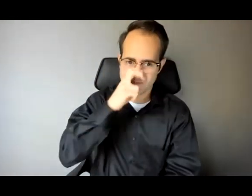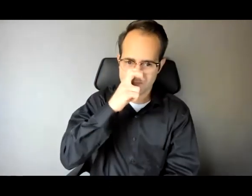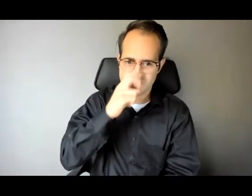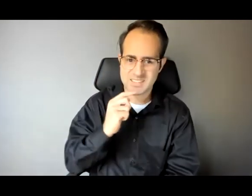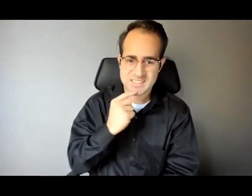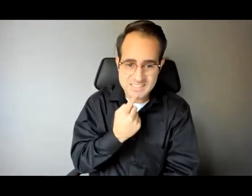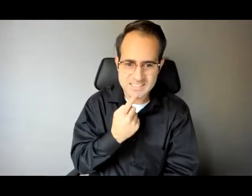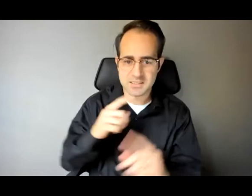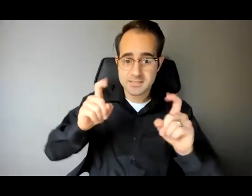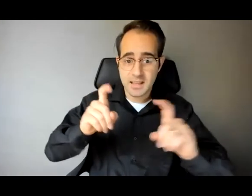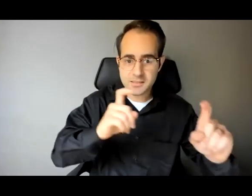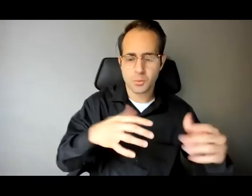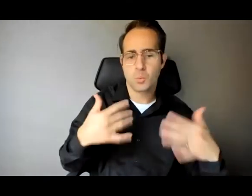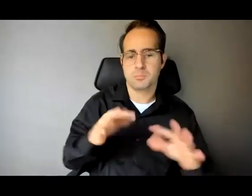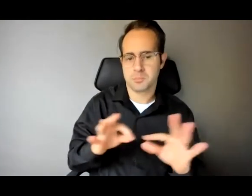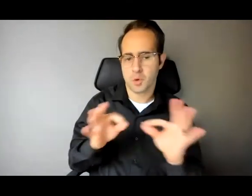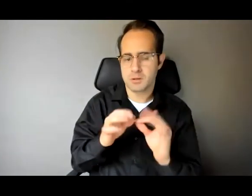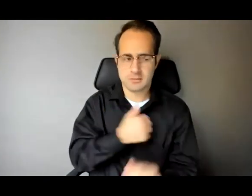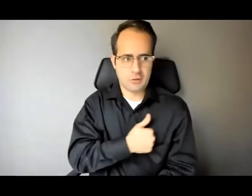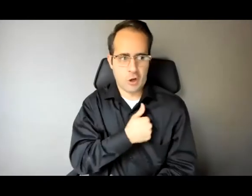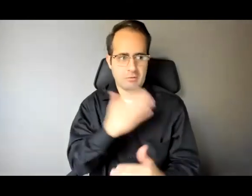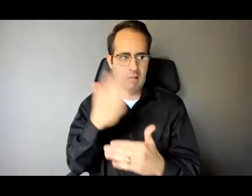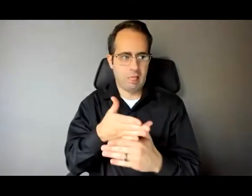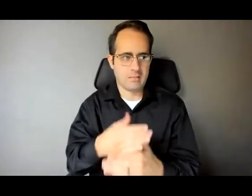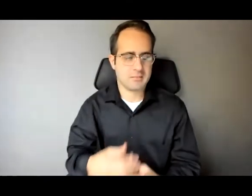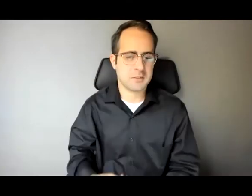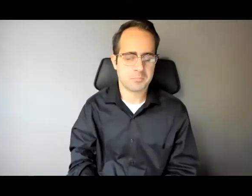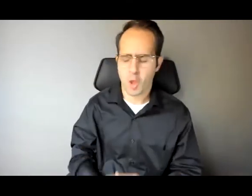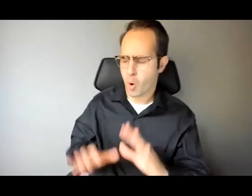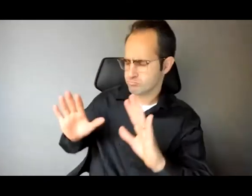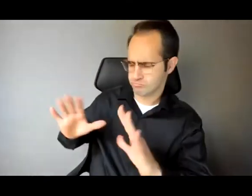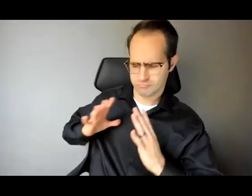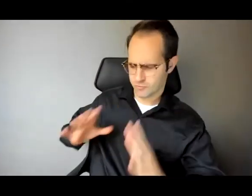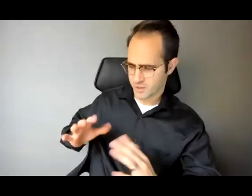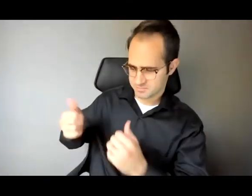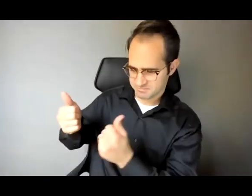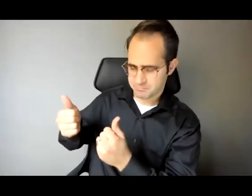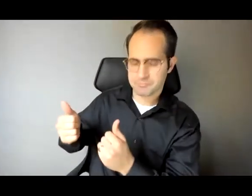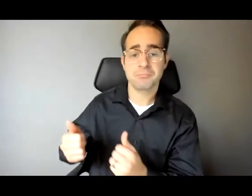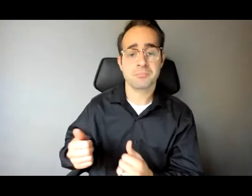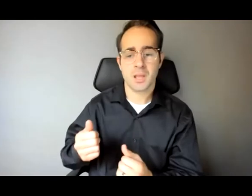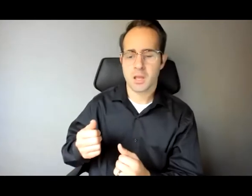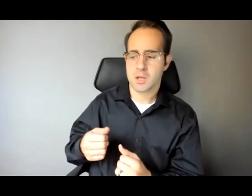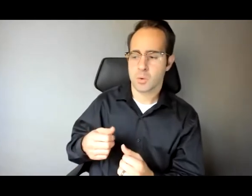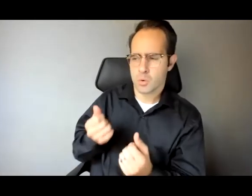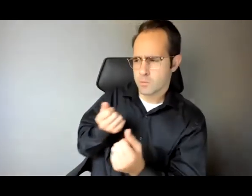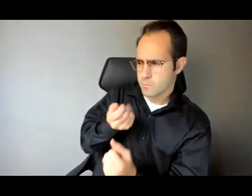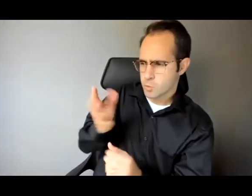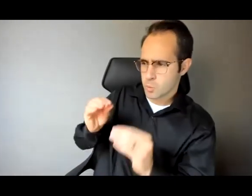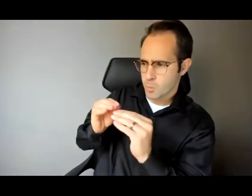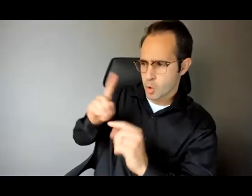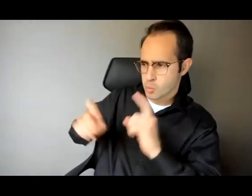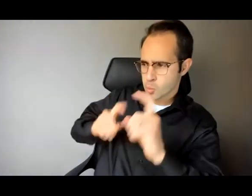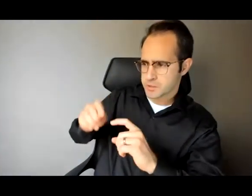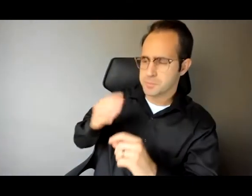and I apologize for that all good a few more questions what role do you think the